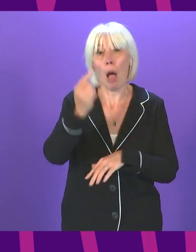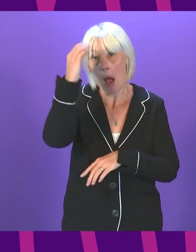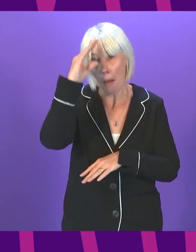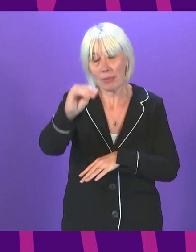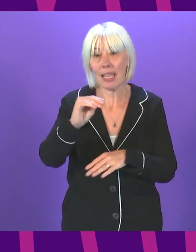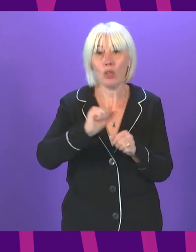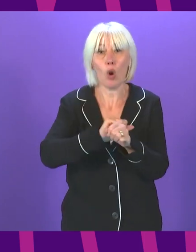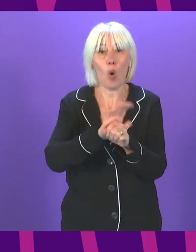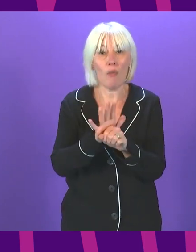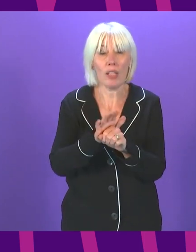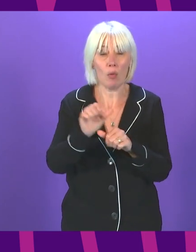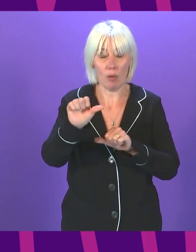One of